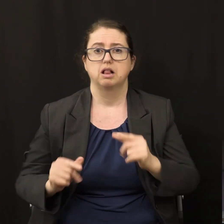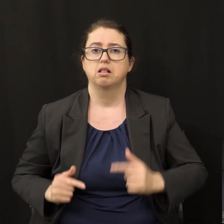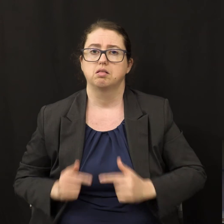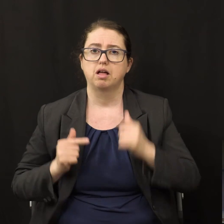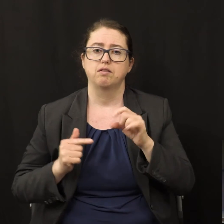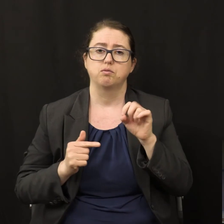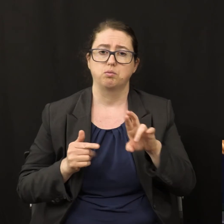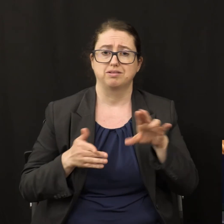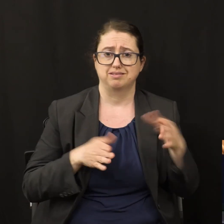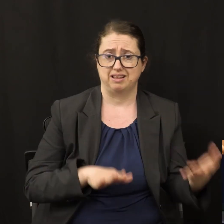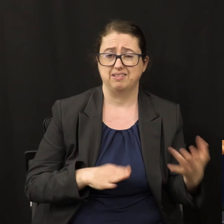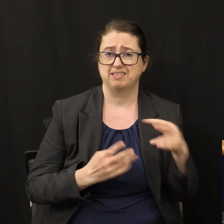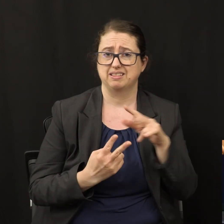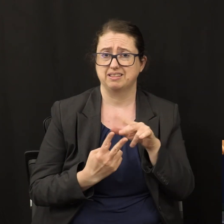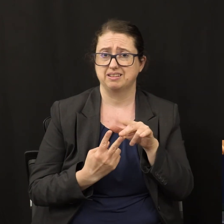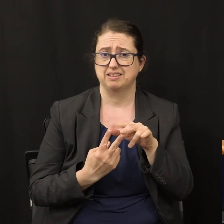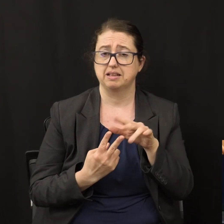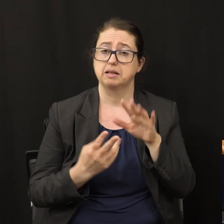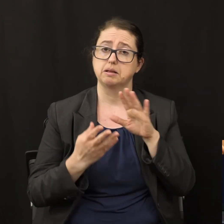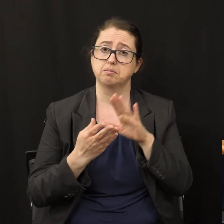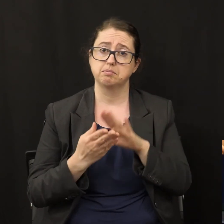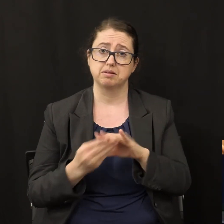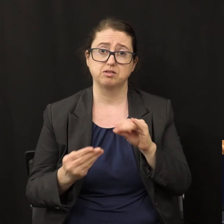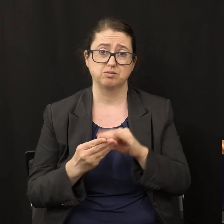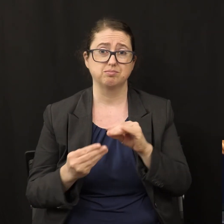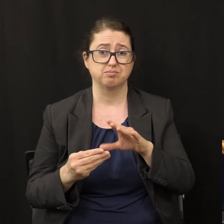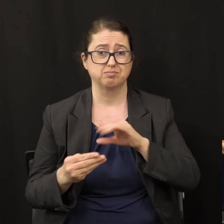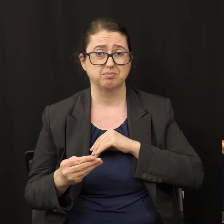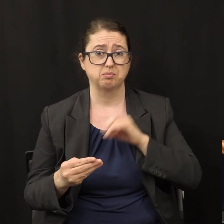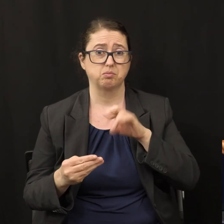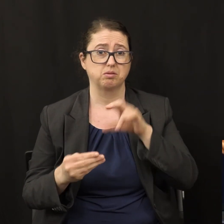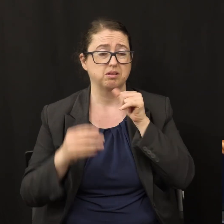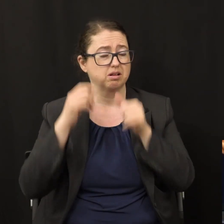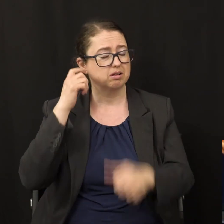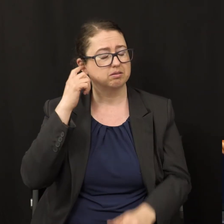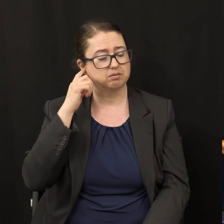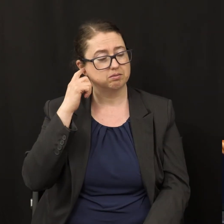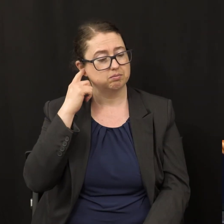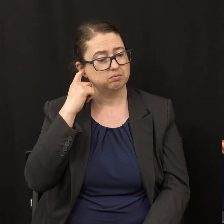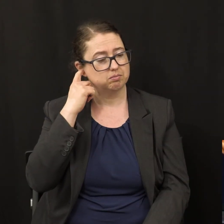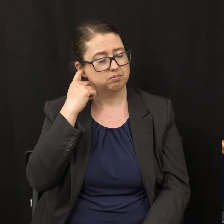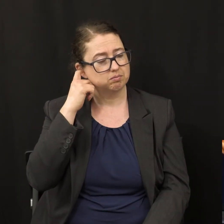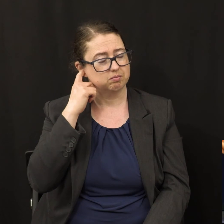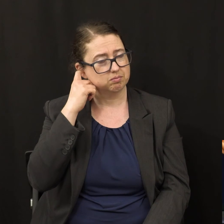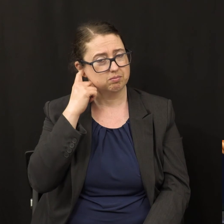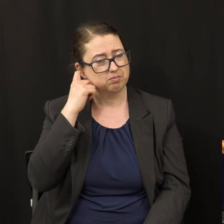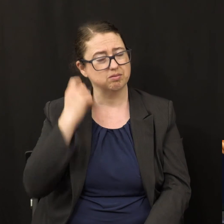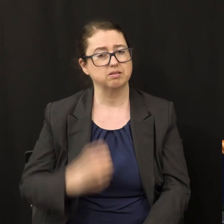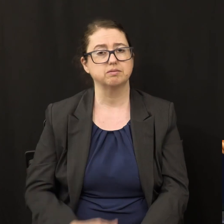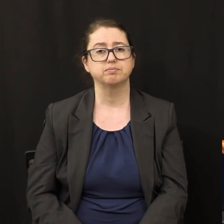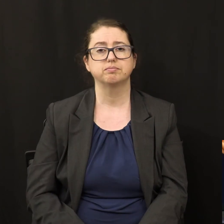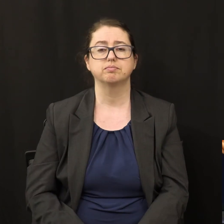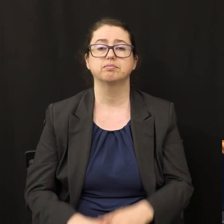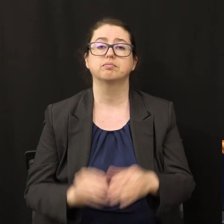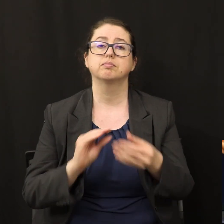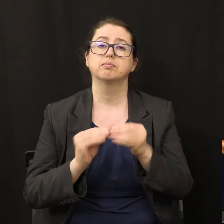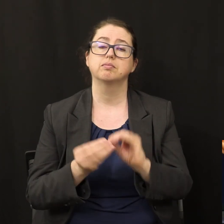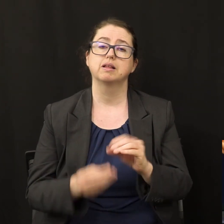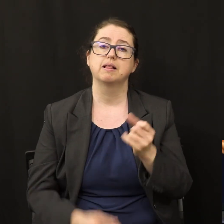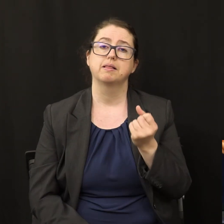death whether these messages are accepted or not now let's go to amazing fact number 11